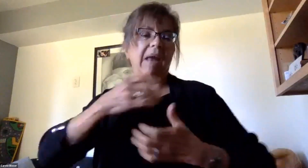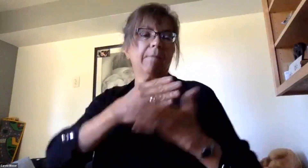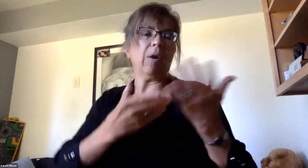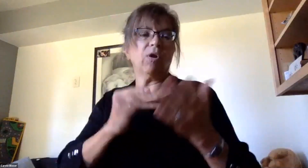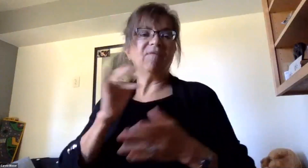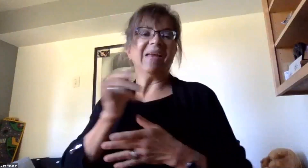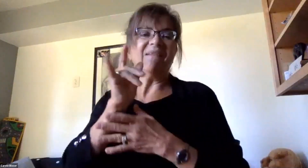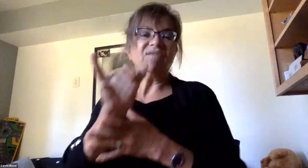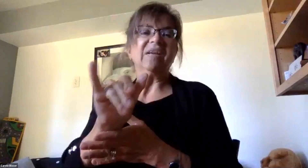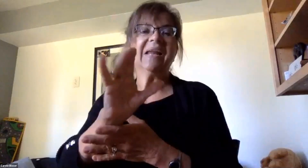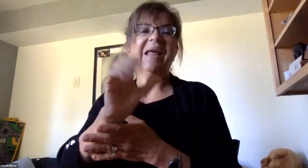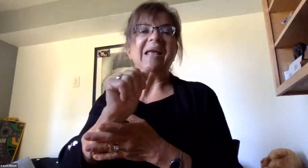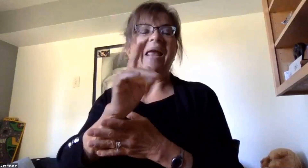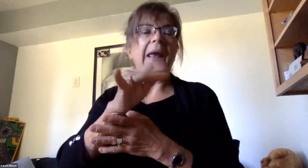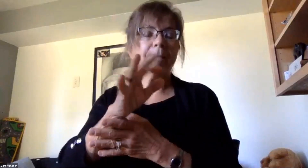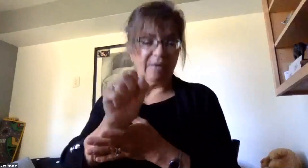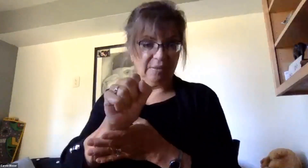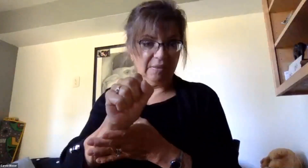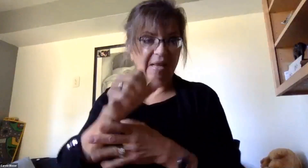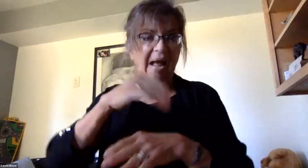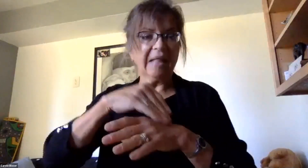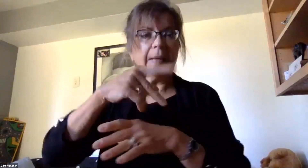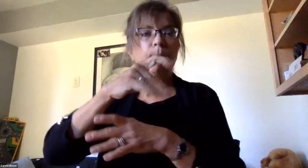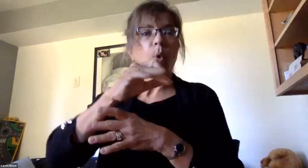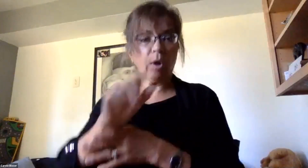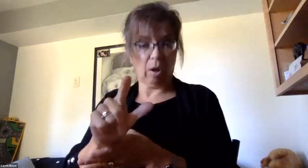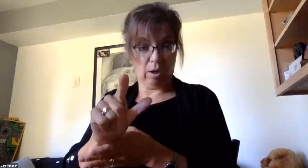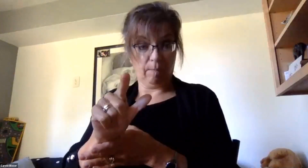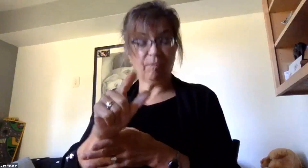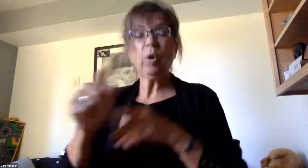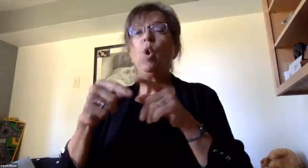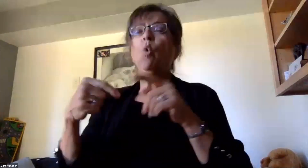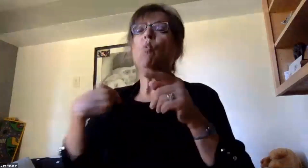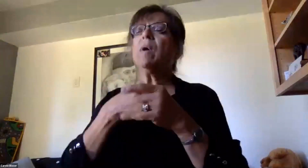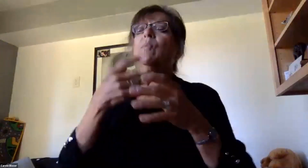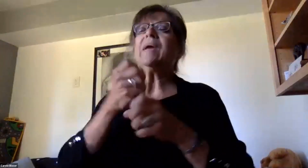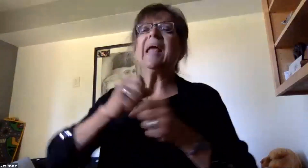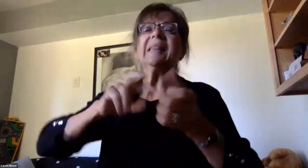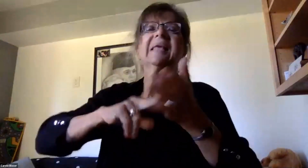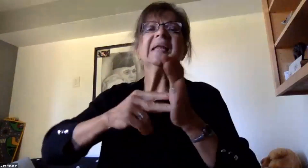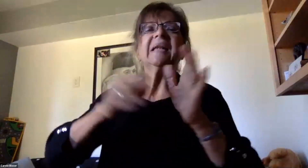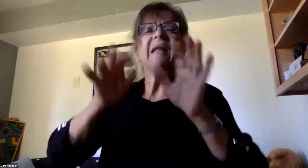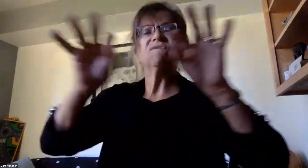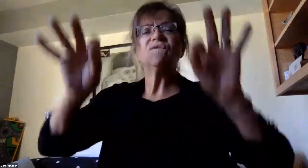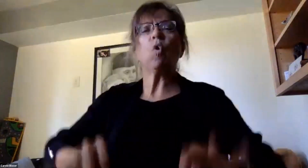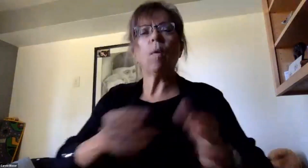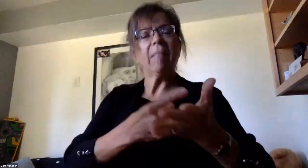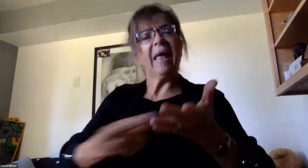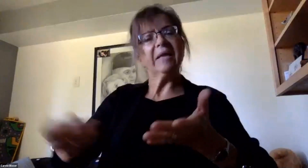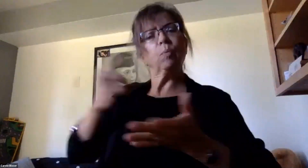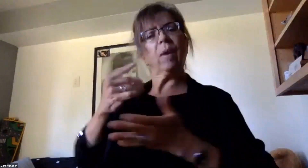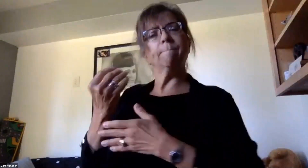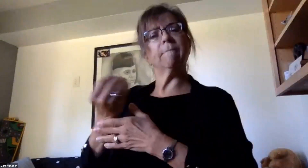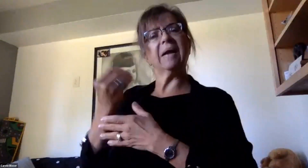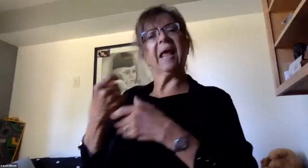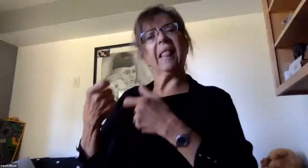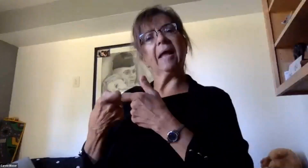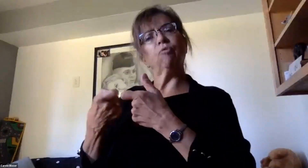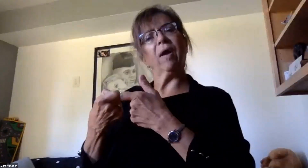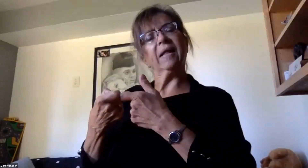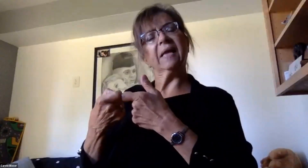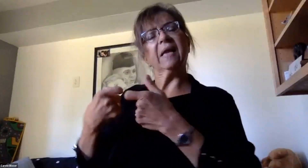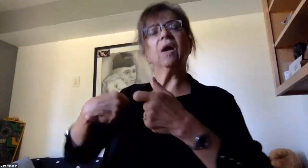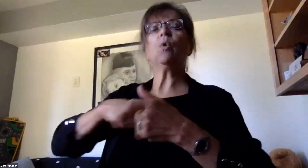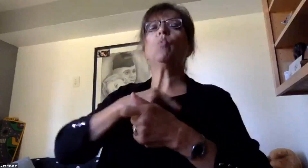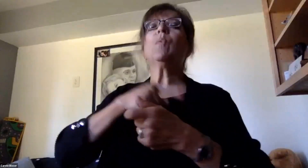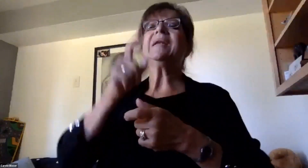on the parent portal. Once we received those intent forms last Monday electronically, we just